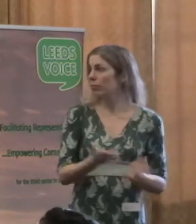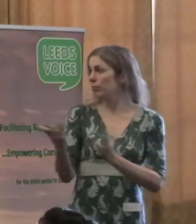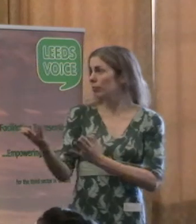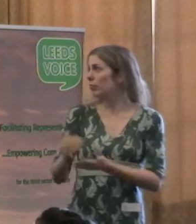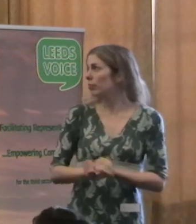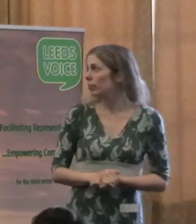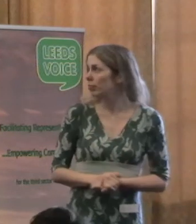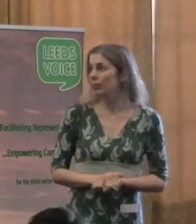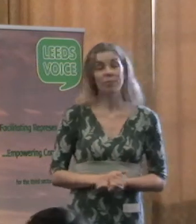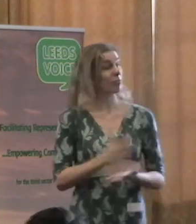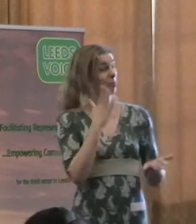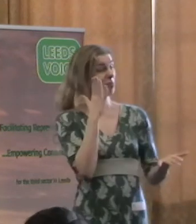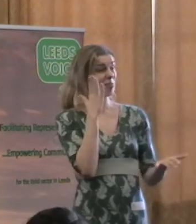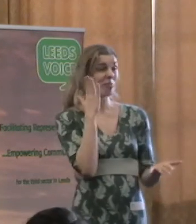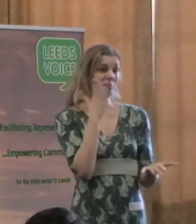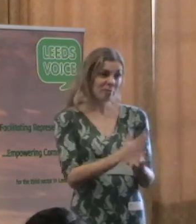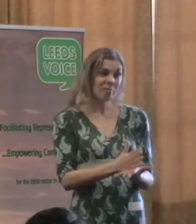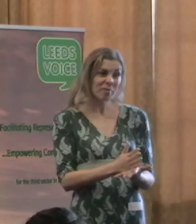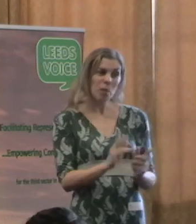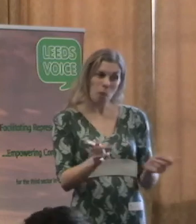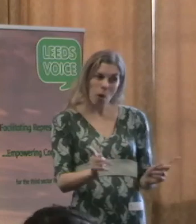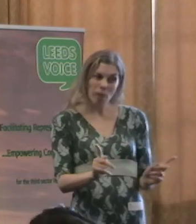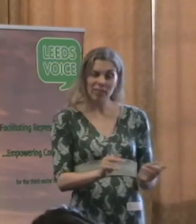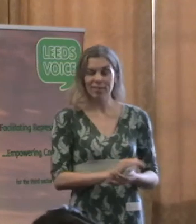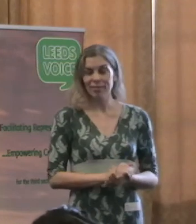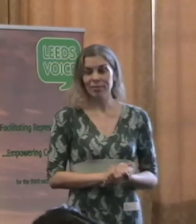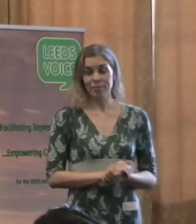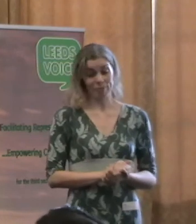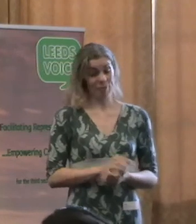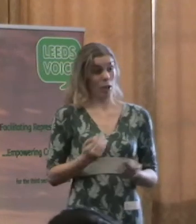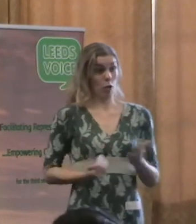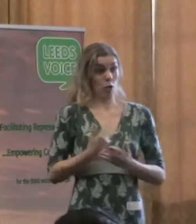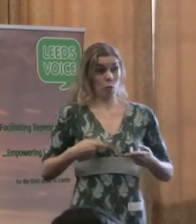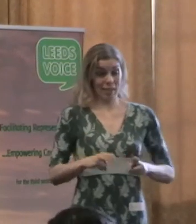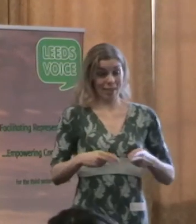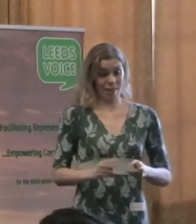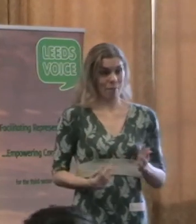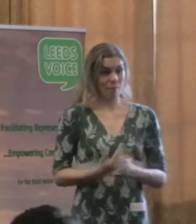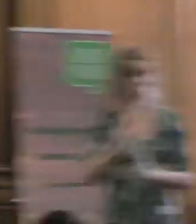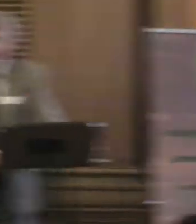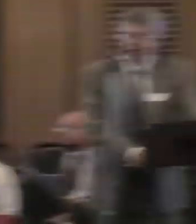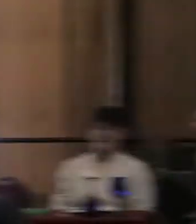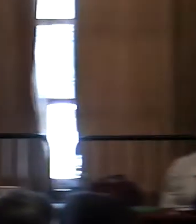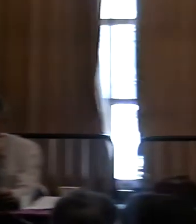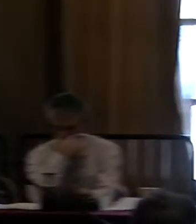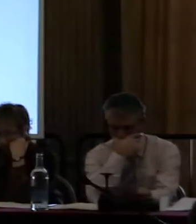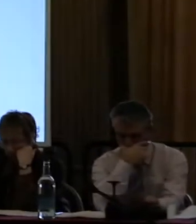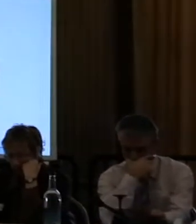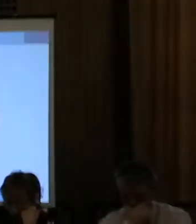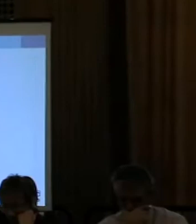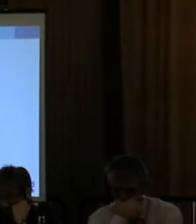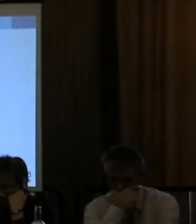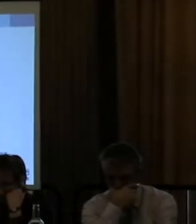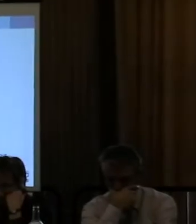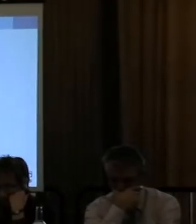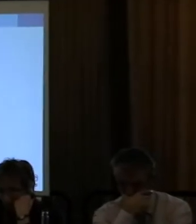But the reality is that this new system and service is not just happening on its own.